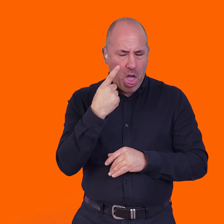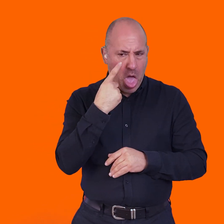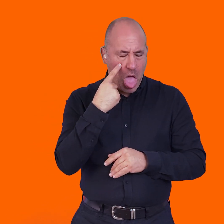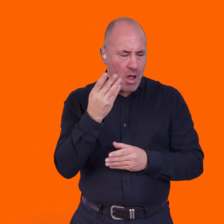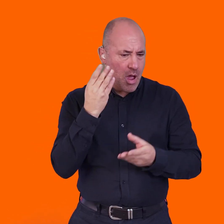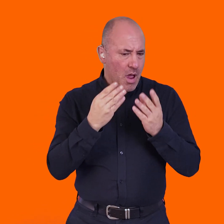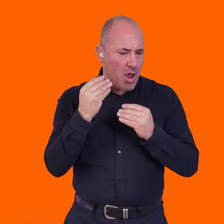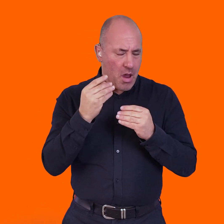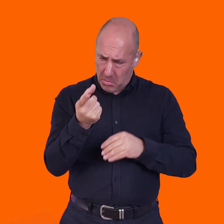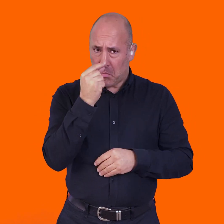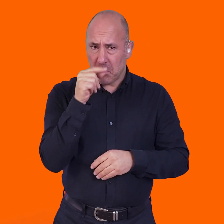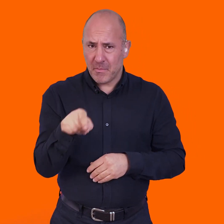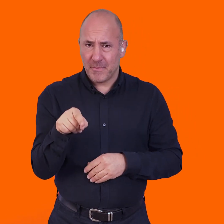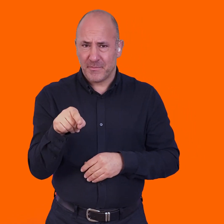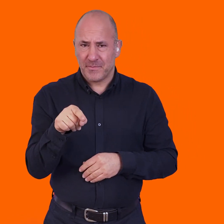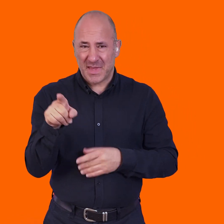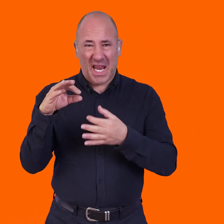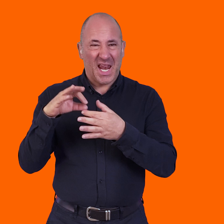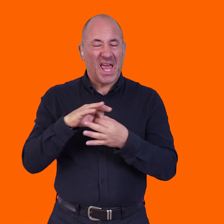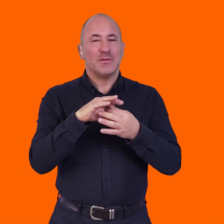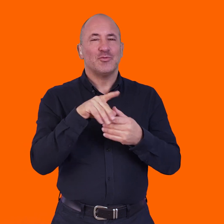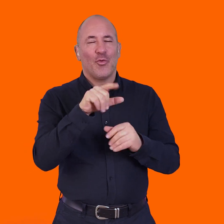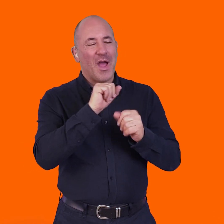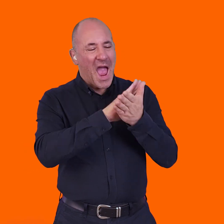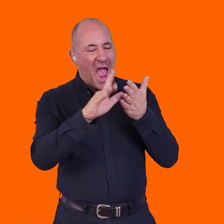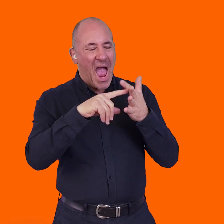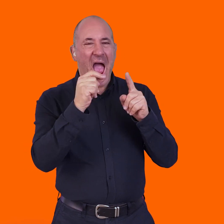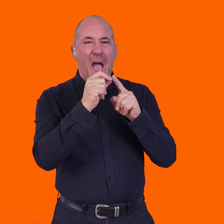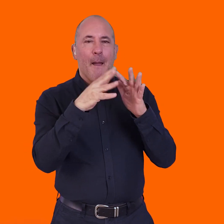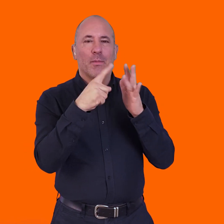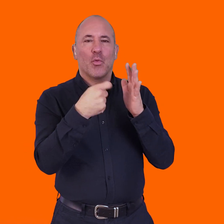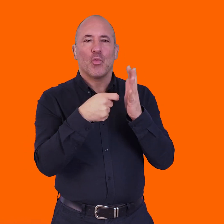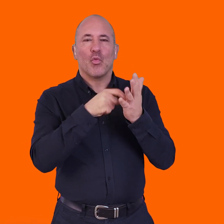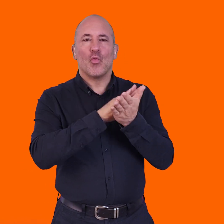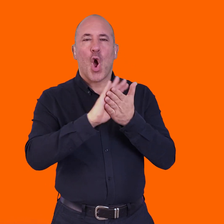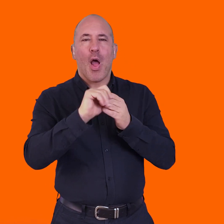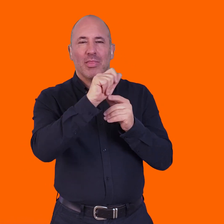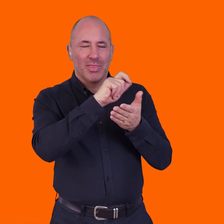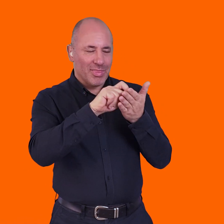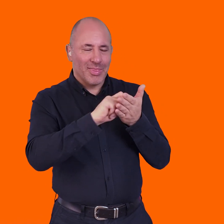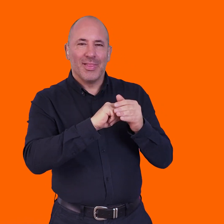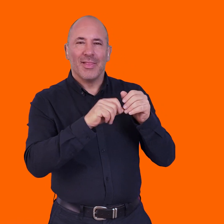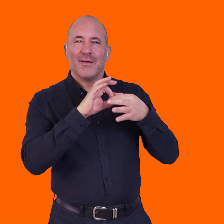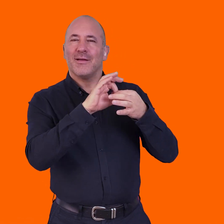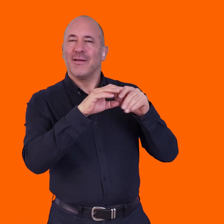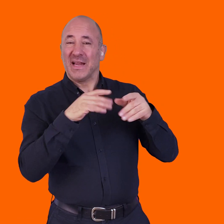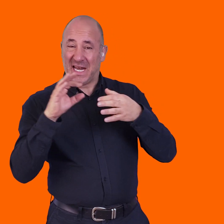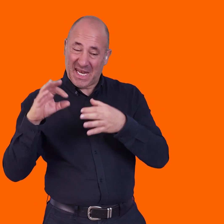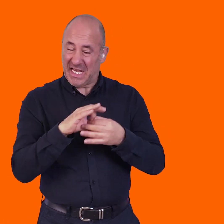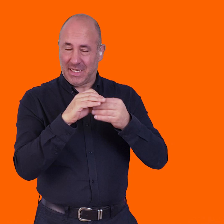a possibility for people to experience. It was, it was, it was to be connected with a retrospective of Hepworth's work so